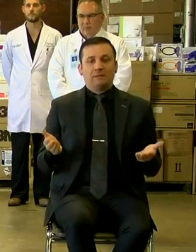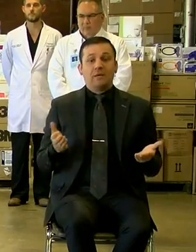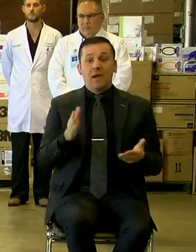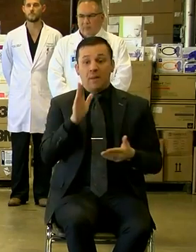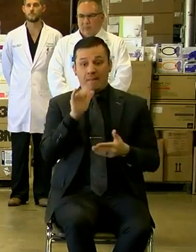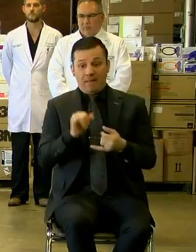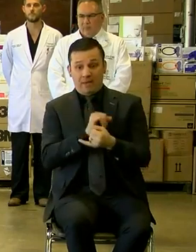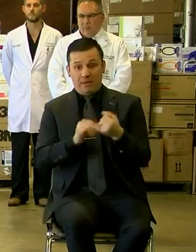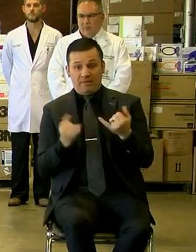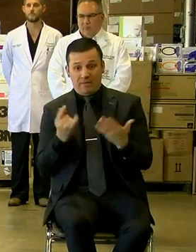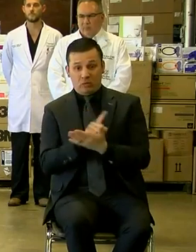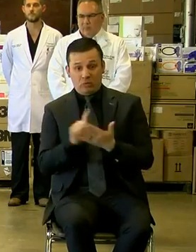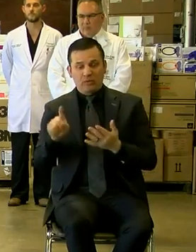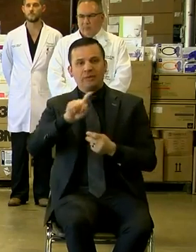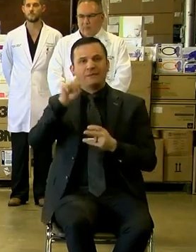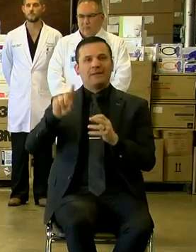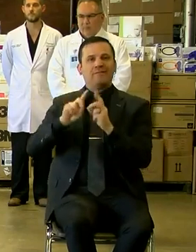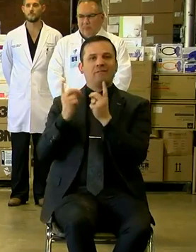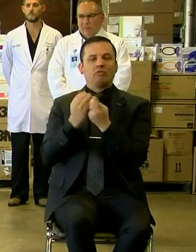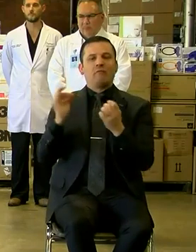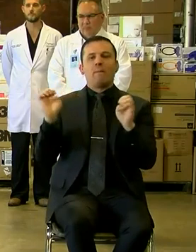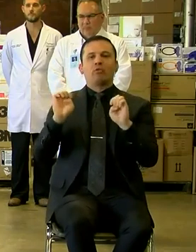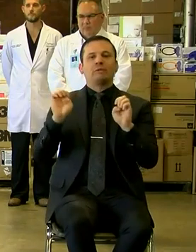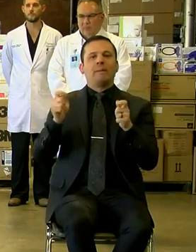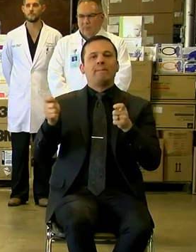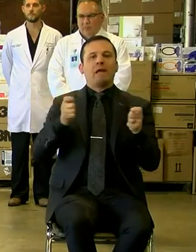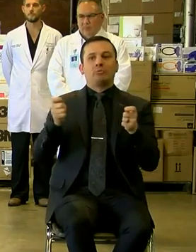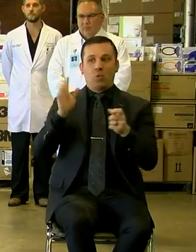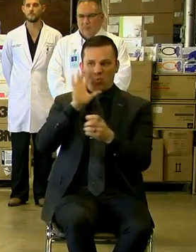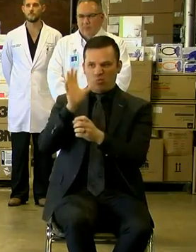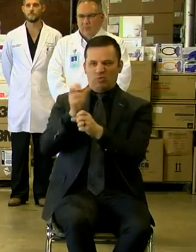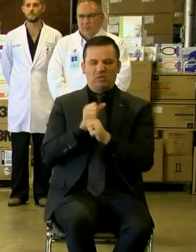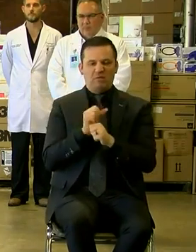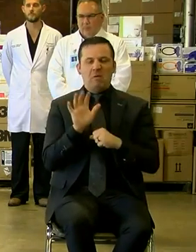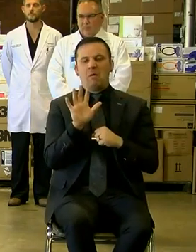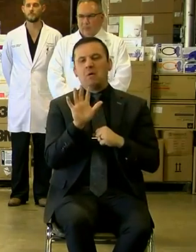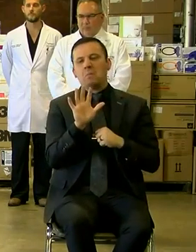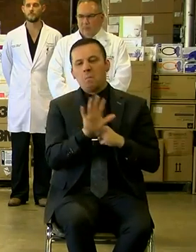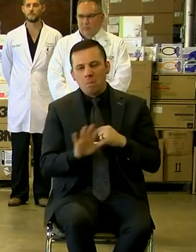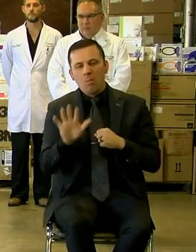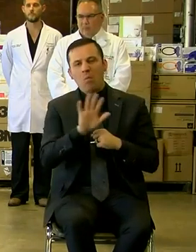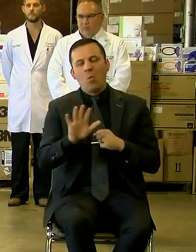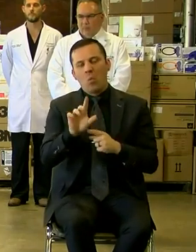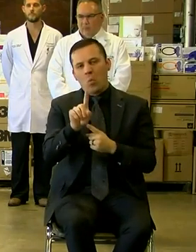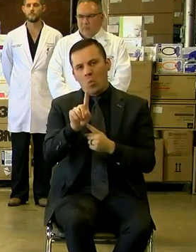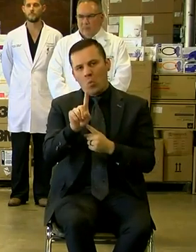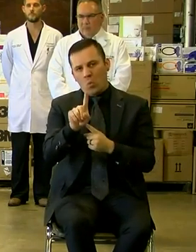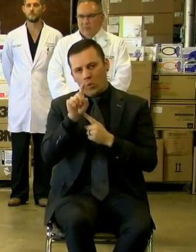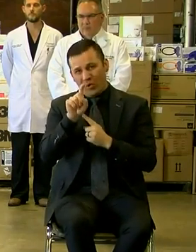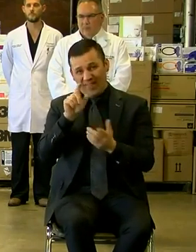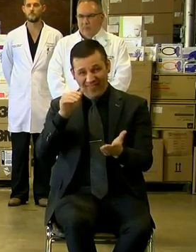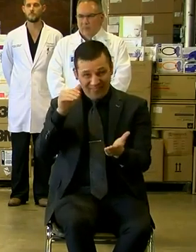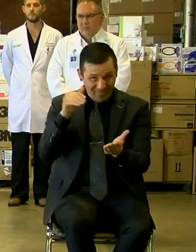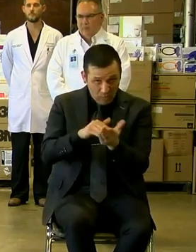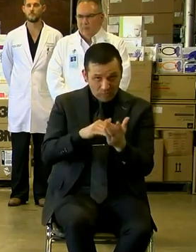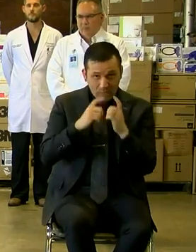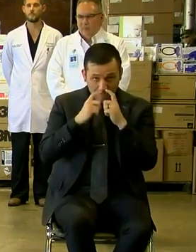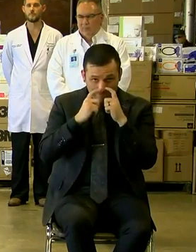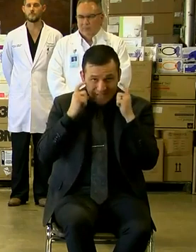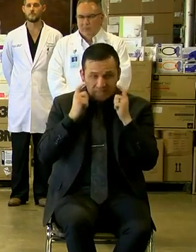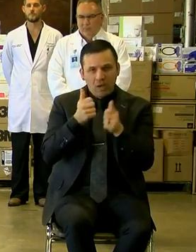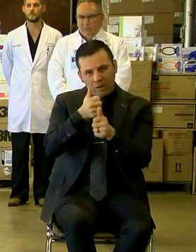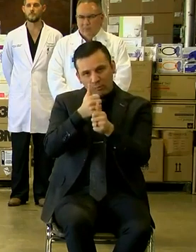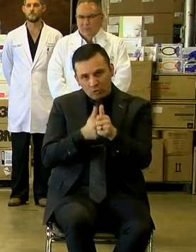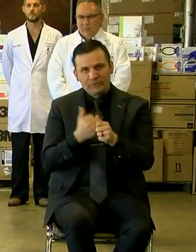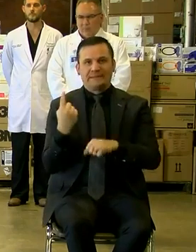the Texas Division of Emergency Management will be receiving approximately 100,000 masks per